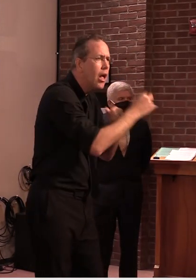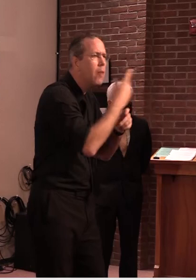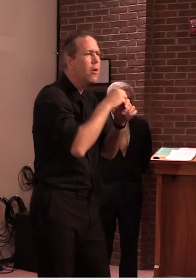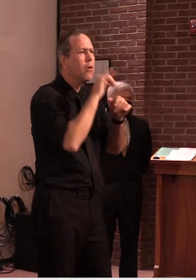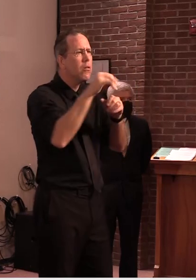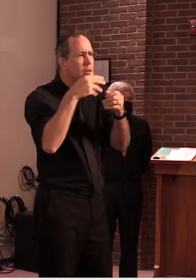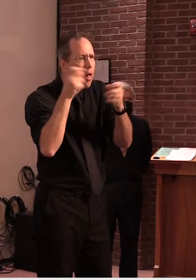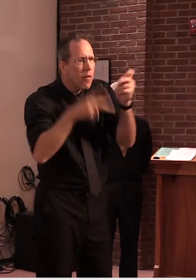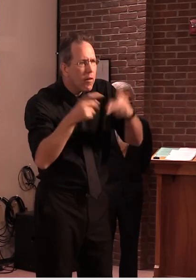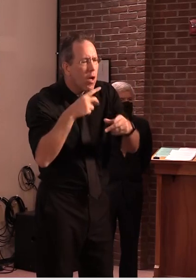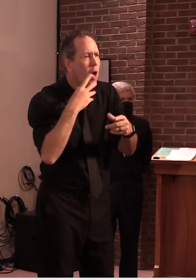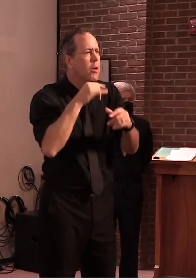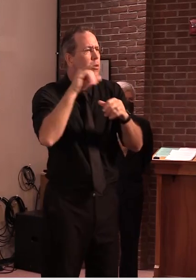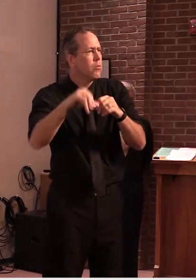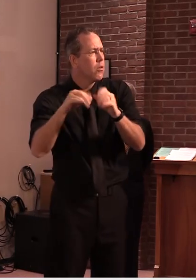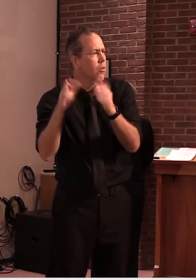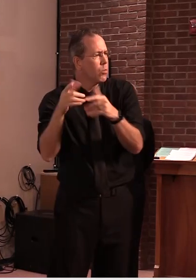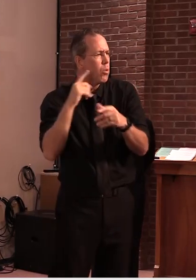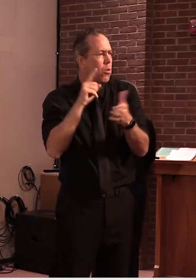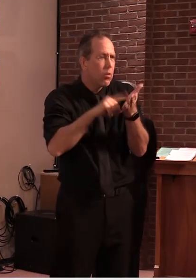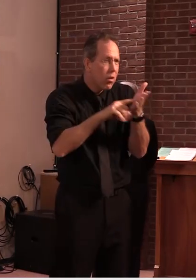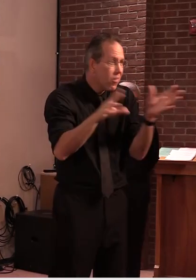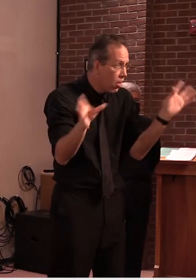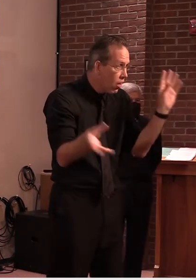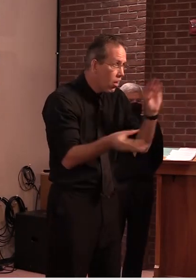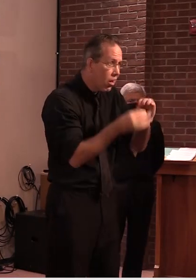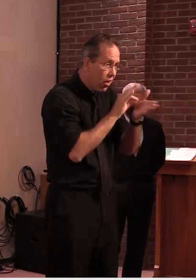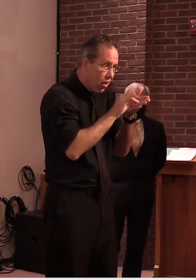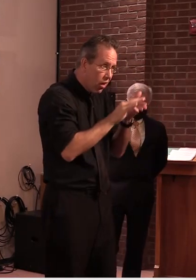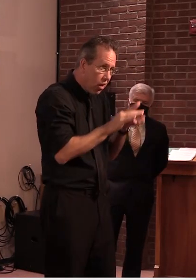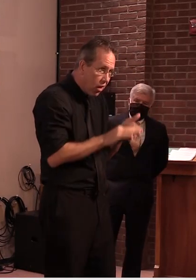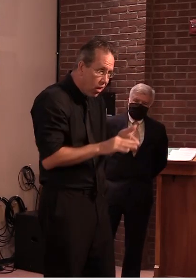Do you have any reflections on what you're seeing so far?